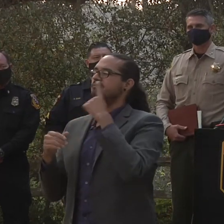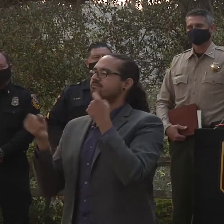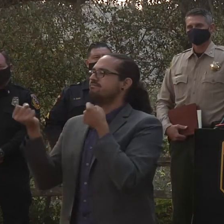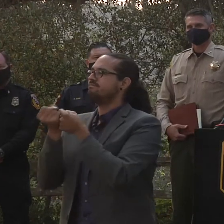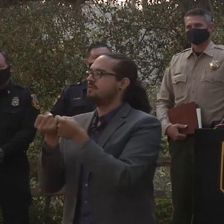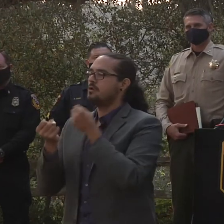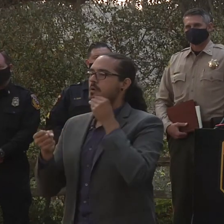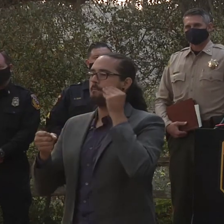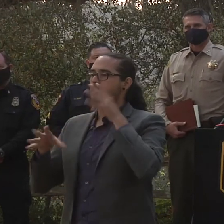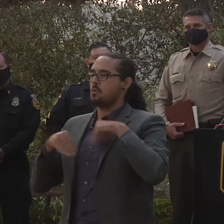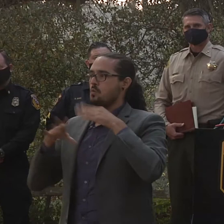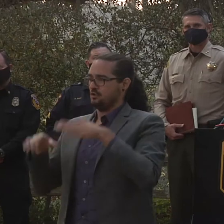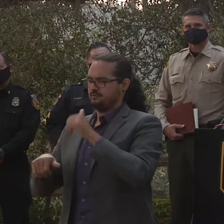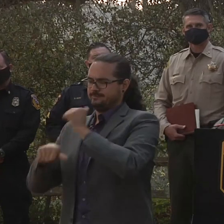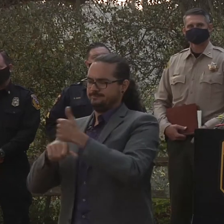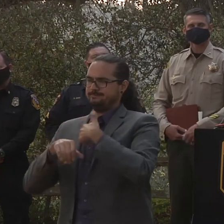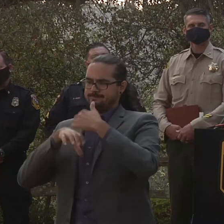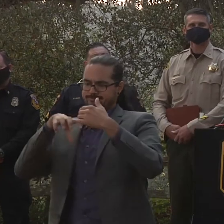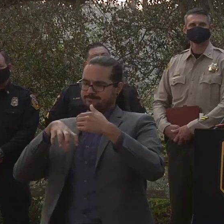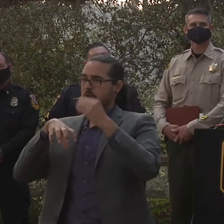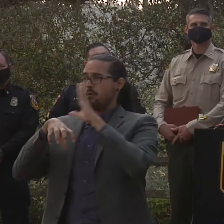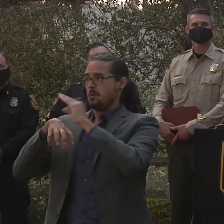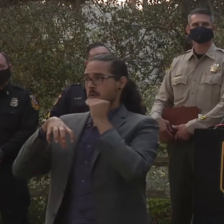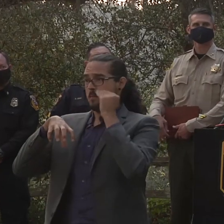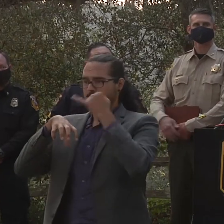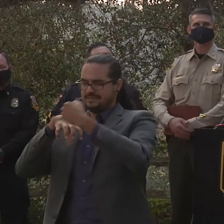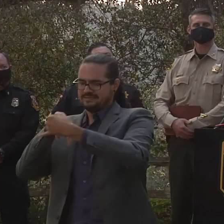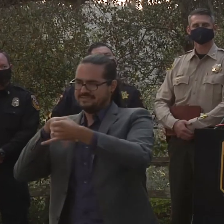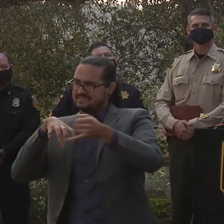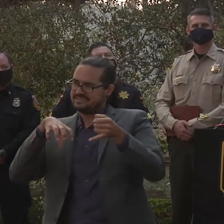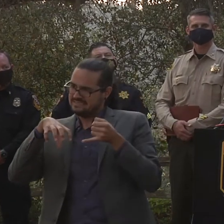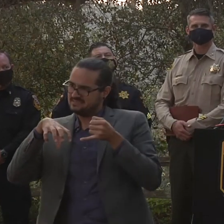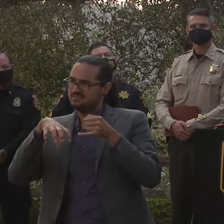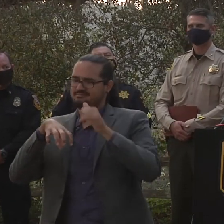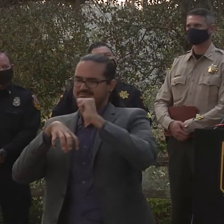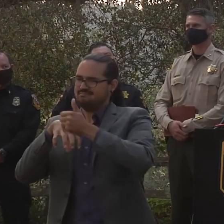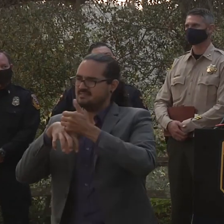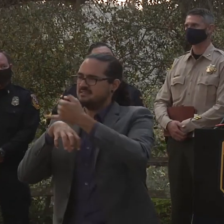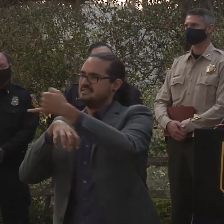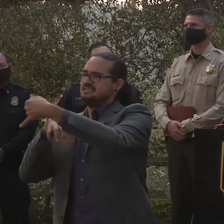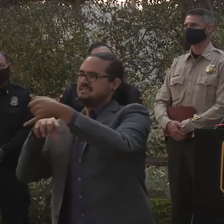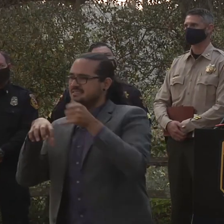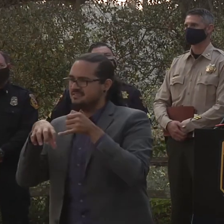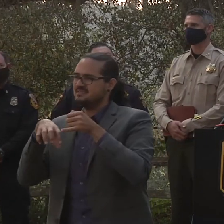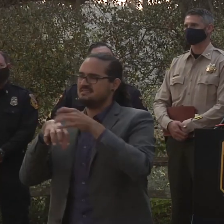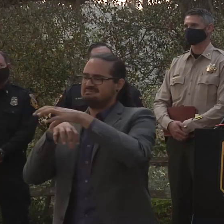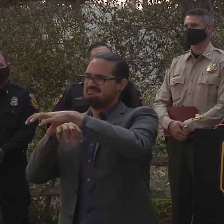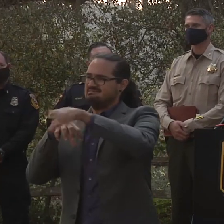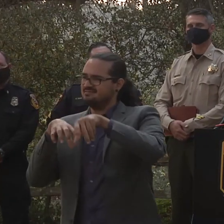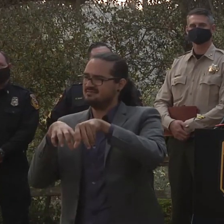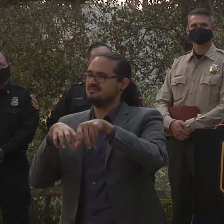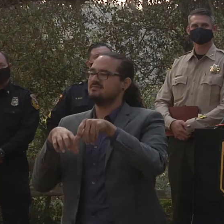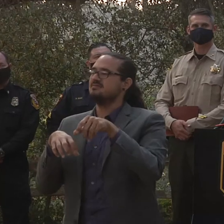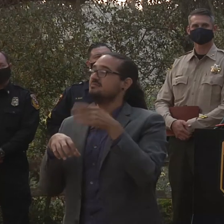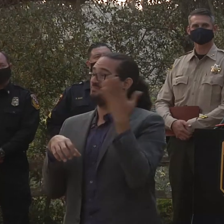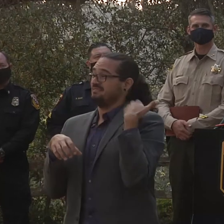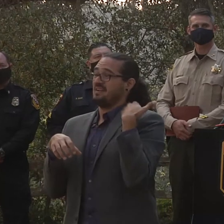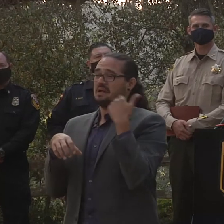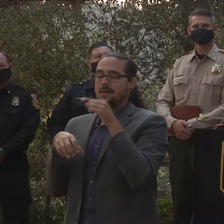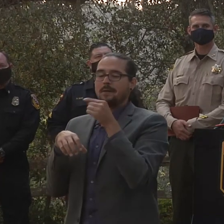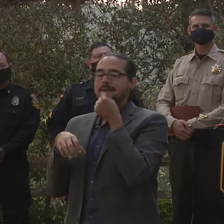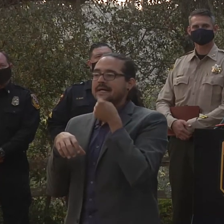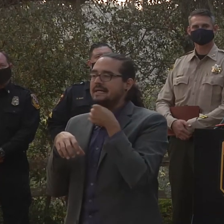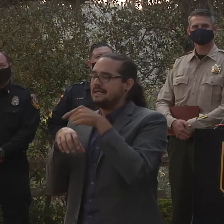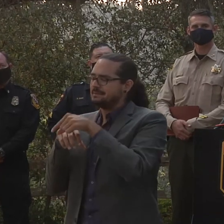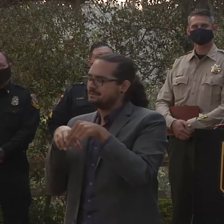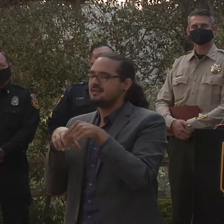uh our fires that we've encountered that maybe the original intent and in distance was not enough so that was increased some modifications to that uh